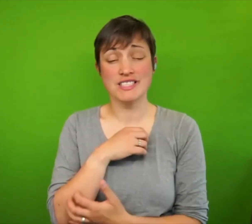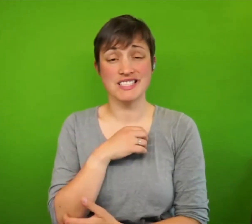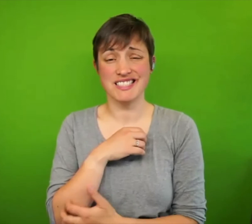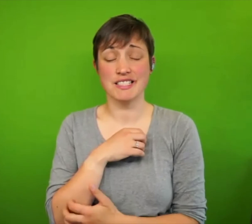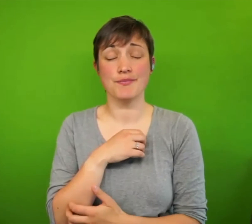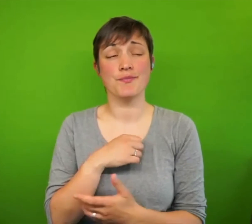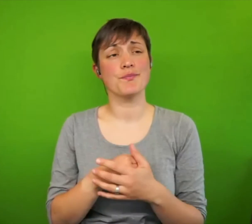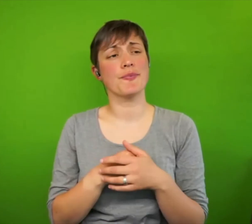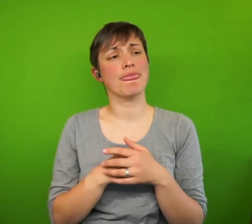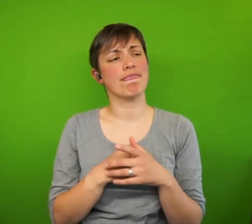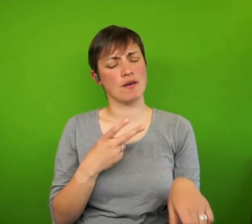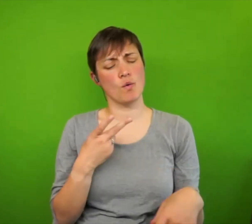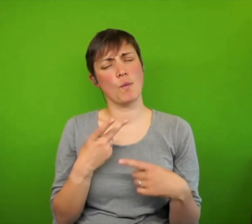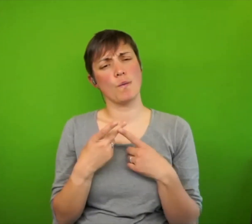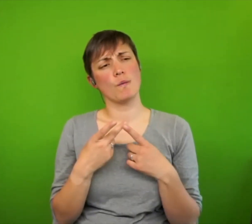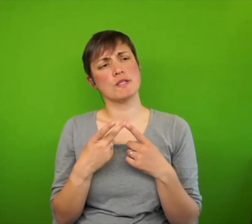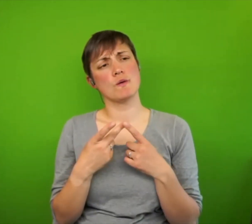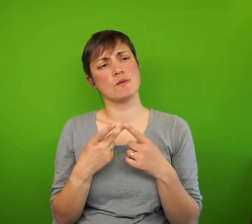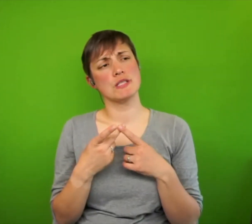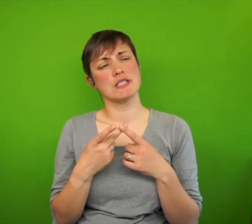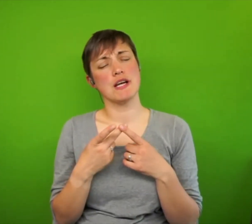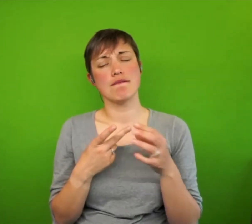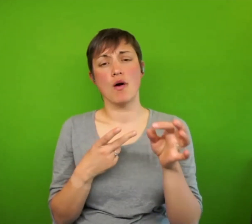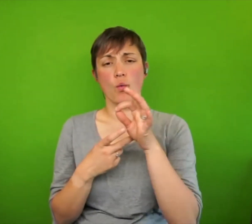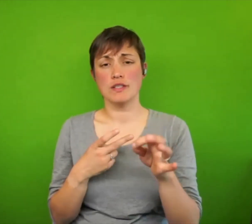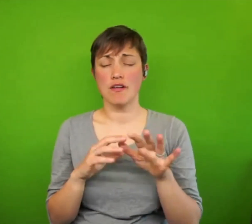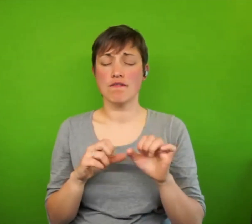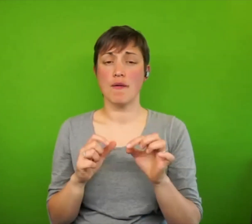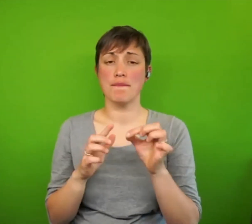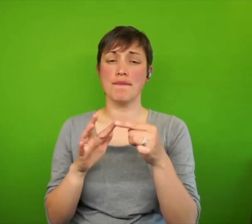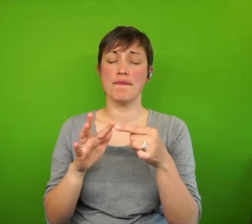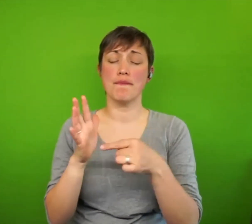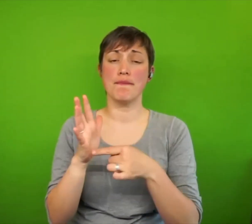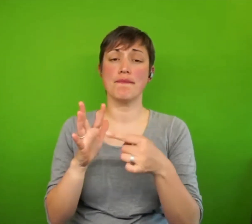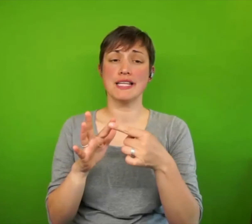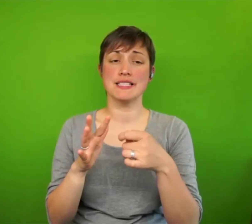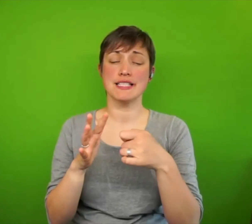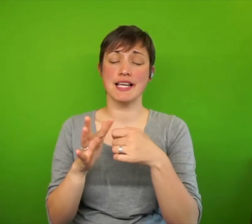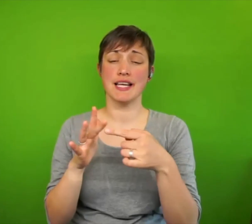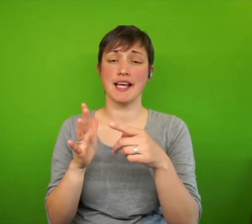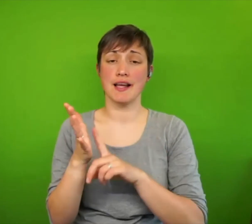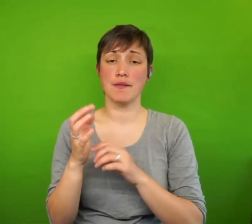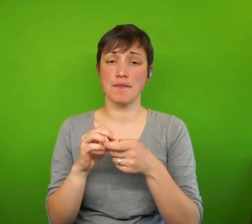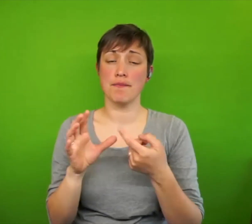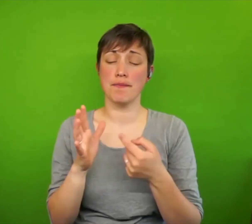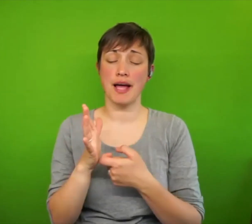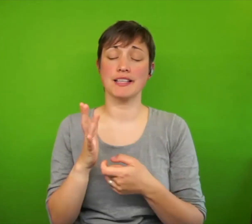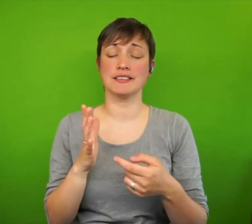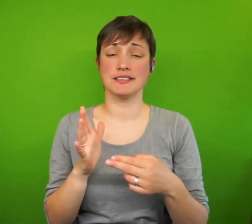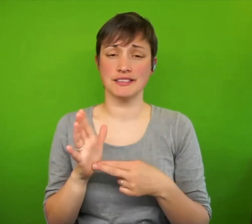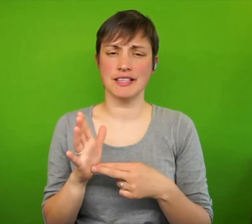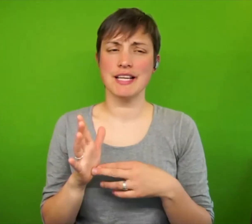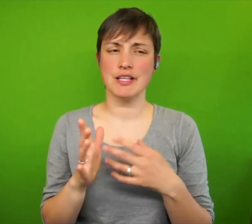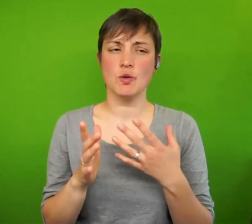there's a question at a totally different level from Pete Kilbane, saying thanks for the lecture. But he's got a nagging